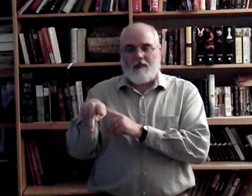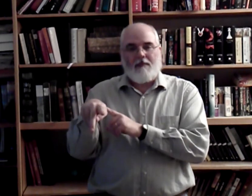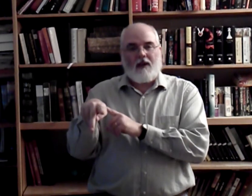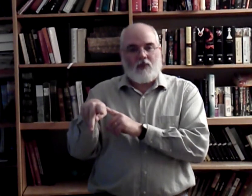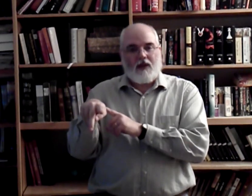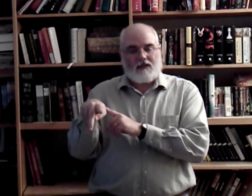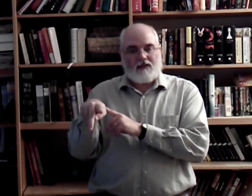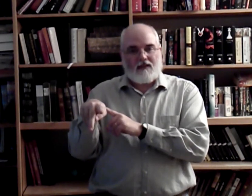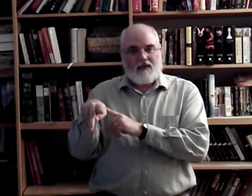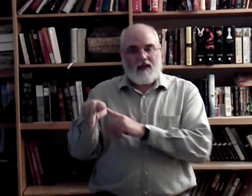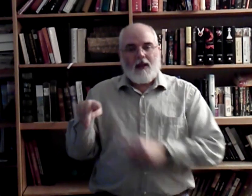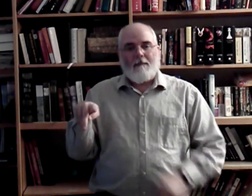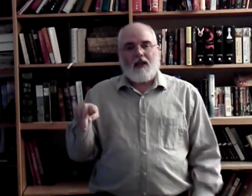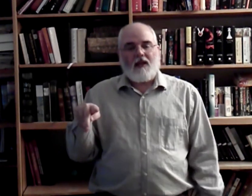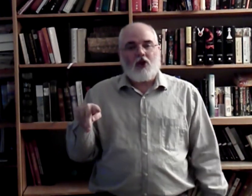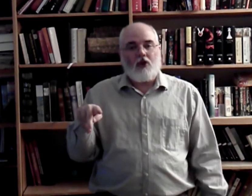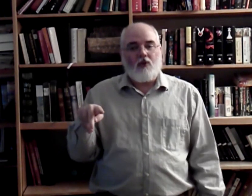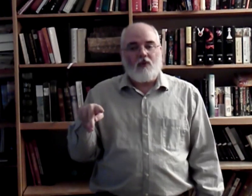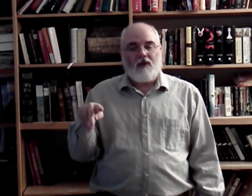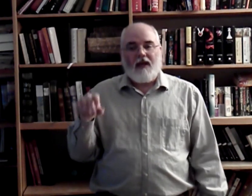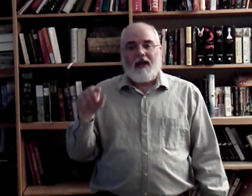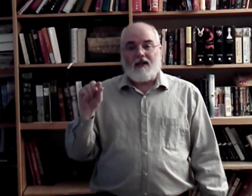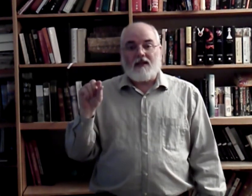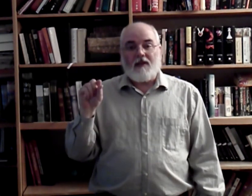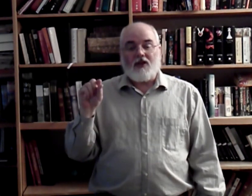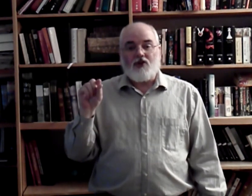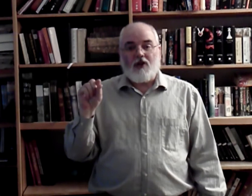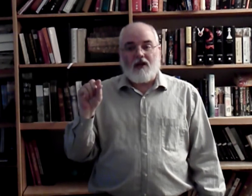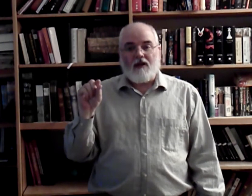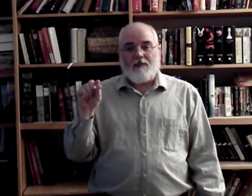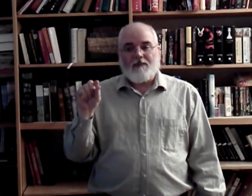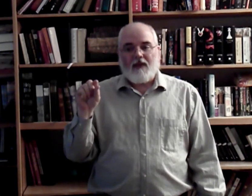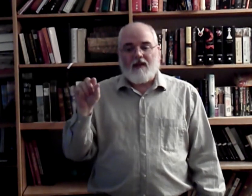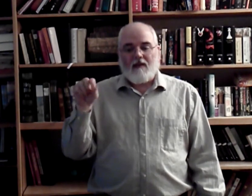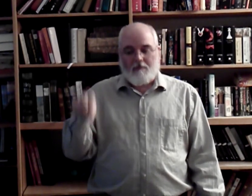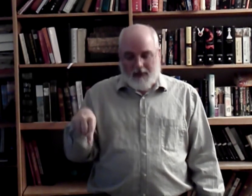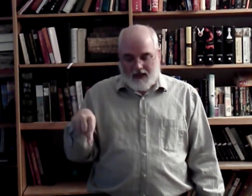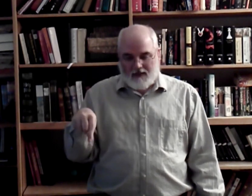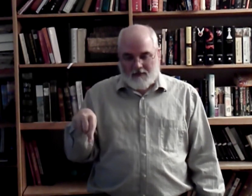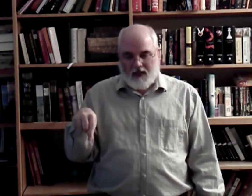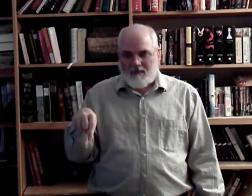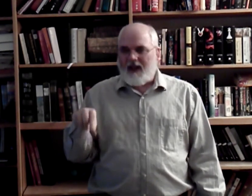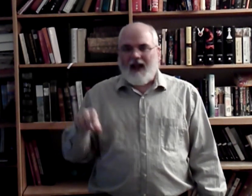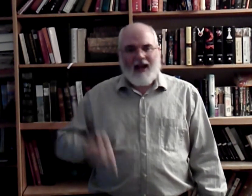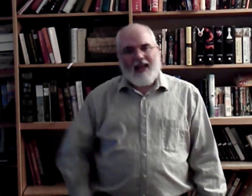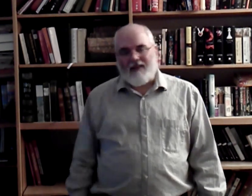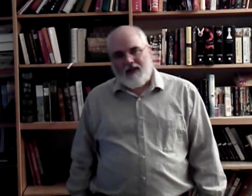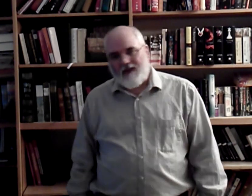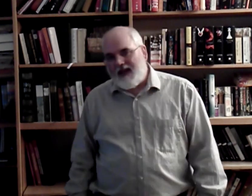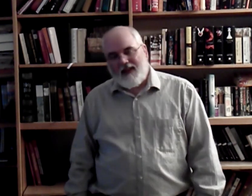bent wrist. P. Q. Is the same thing as the G. Picking something up. I can't think of anything.